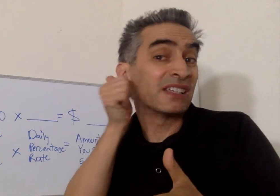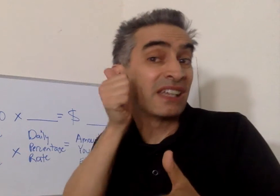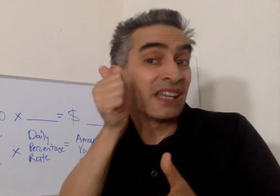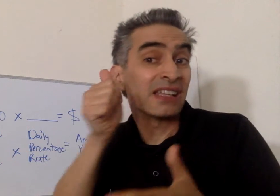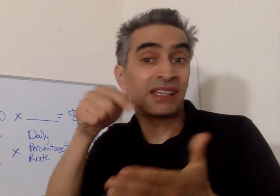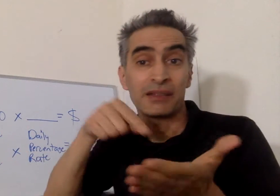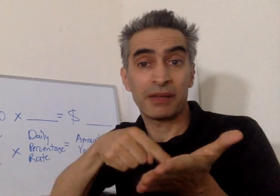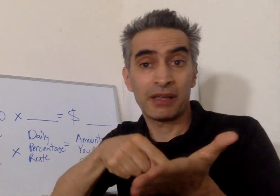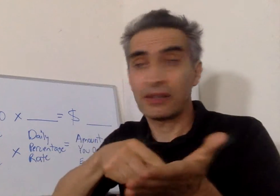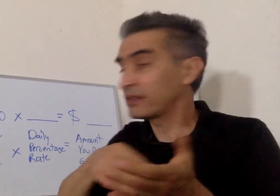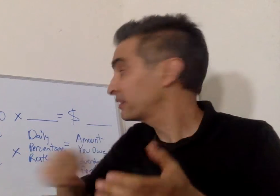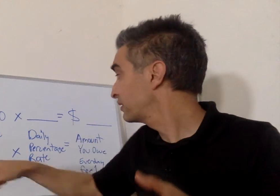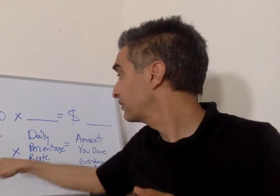take the average daily balance